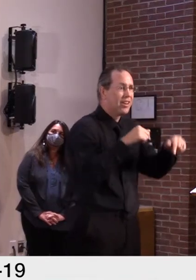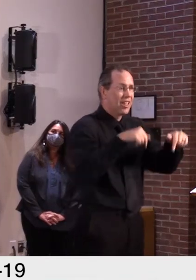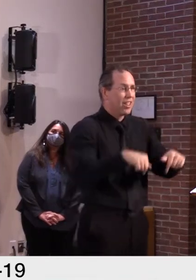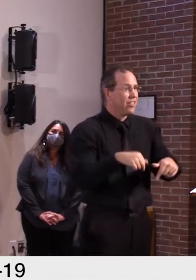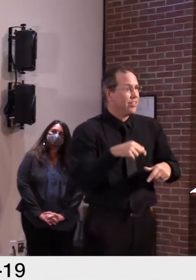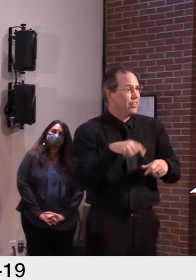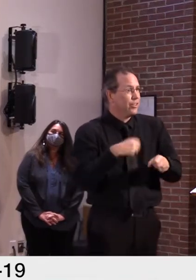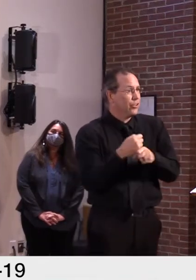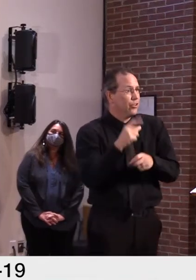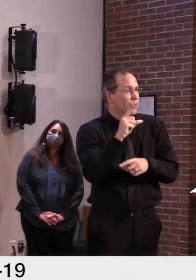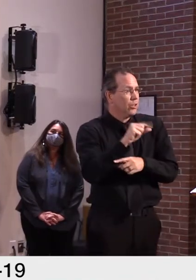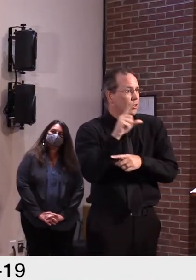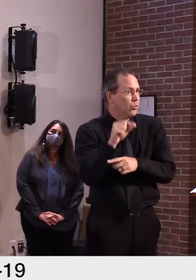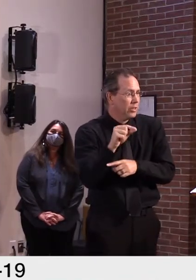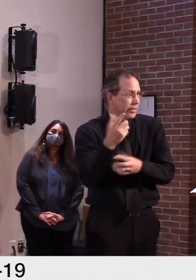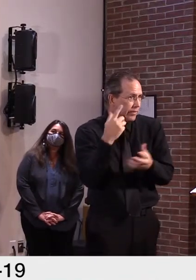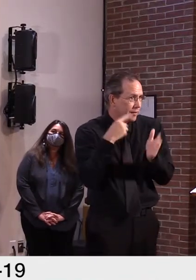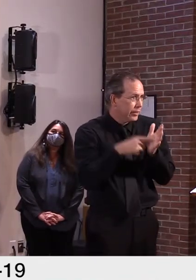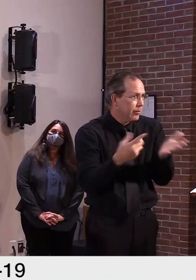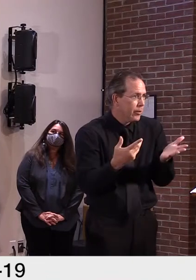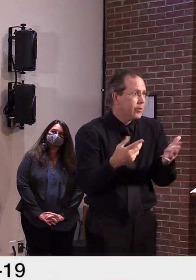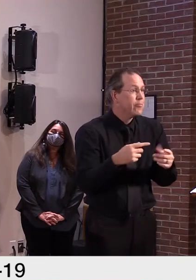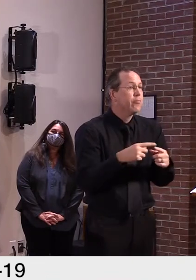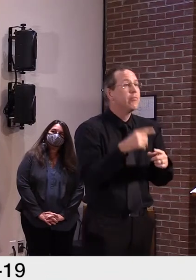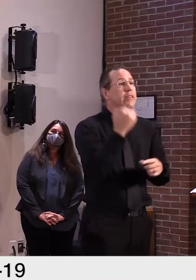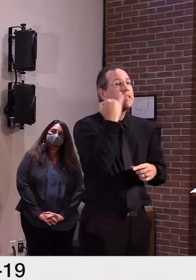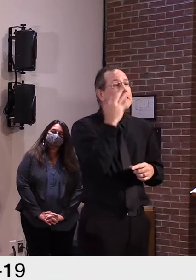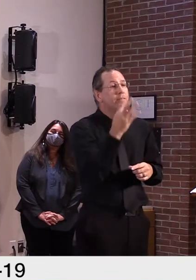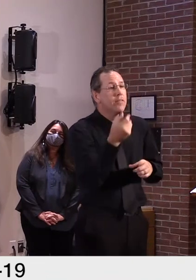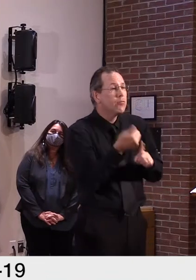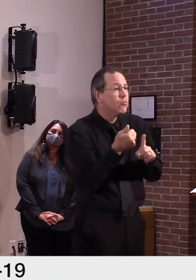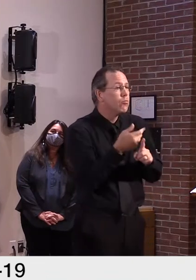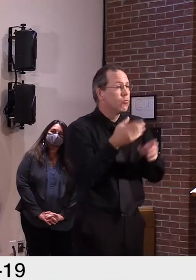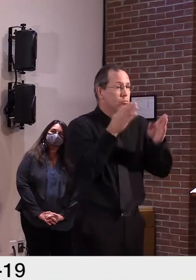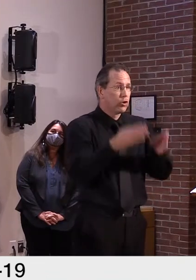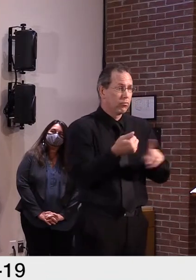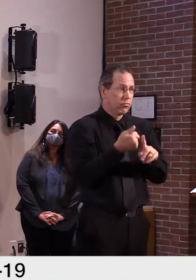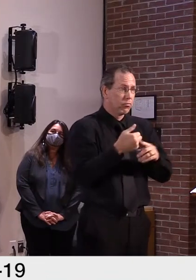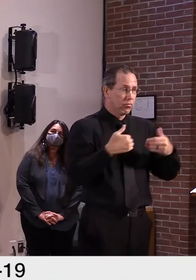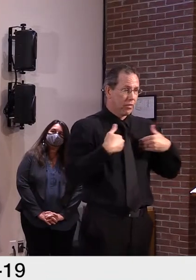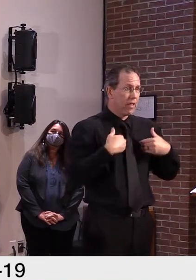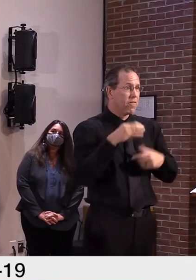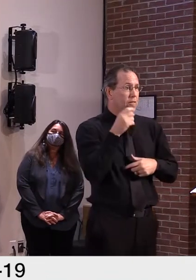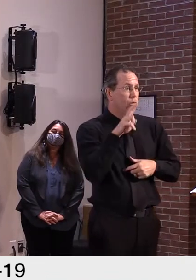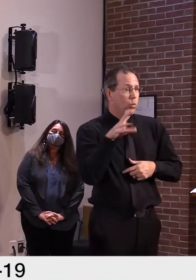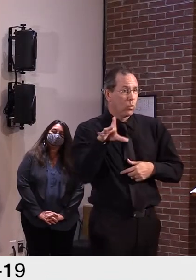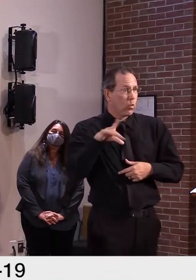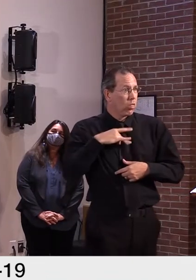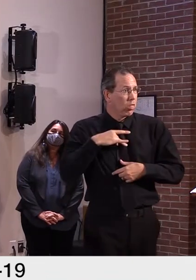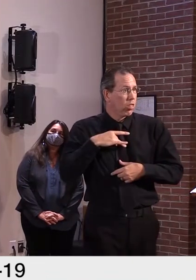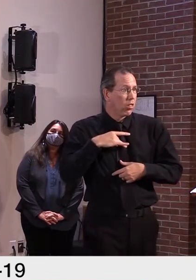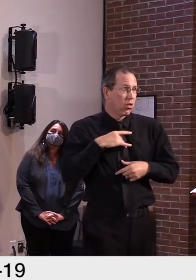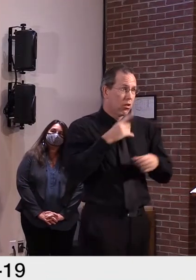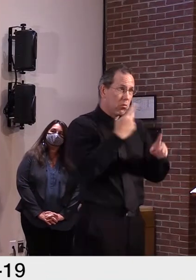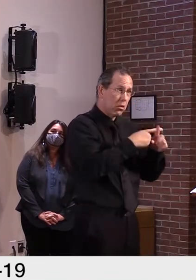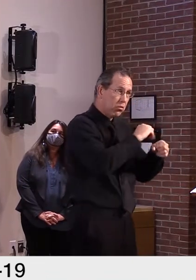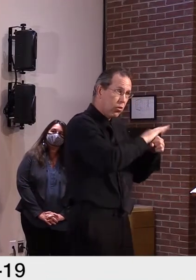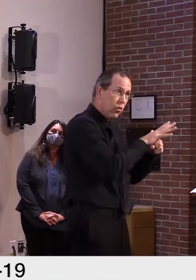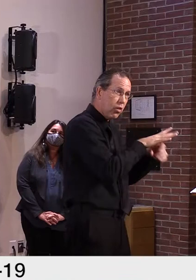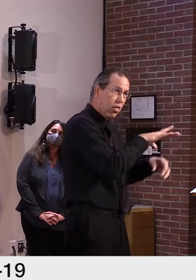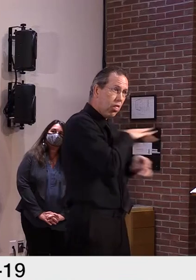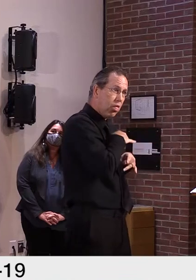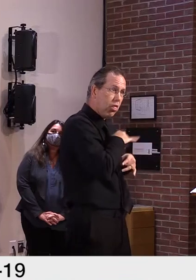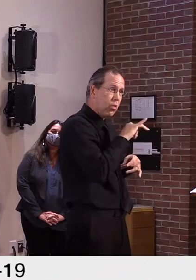common it might be to actually get the flu and COVID at the same time. Or if having the flu makes you more